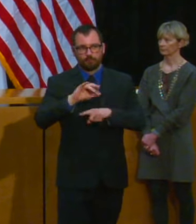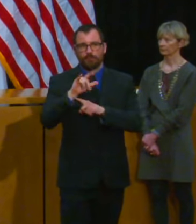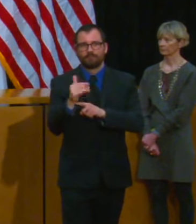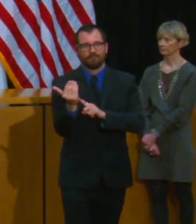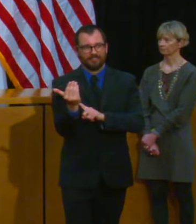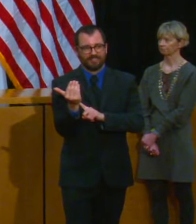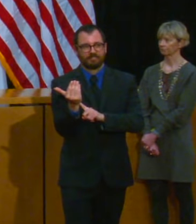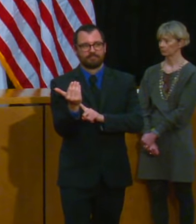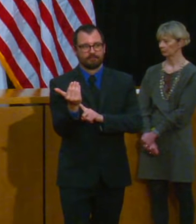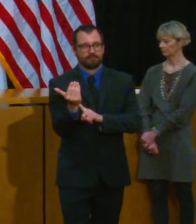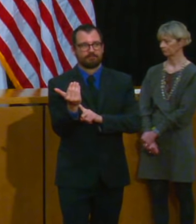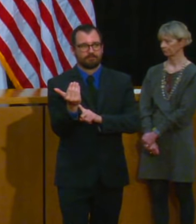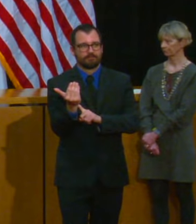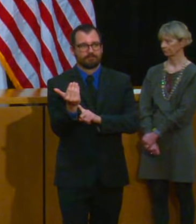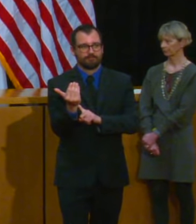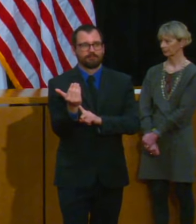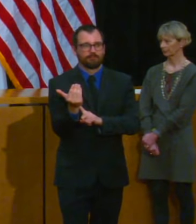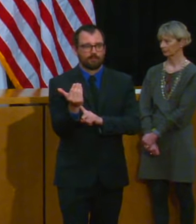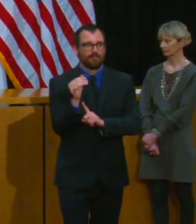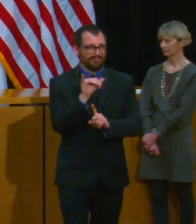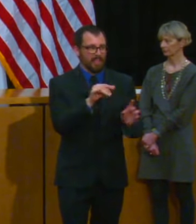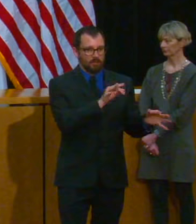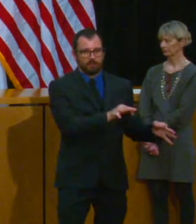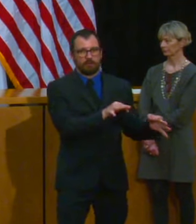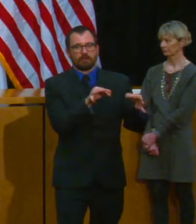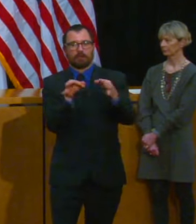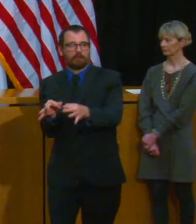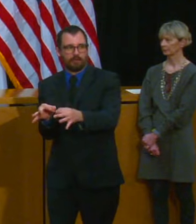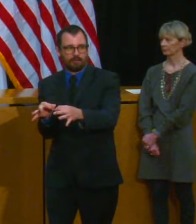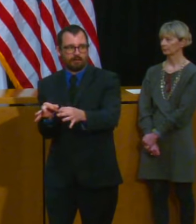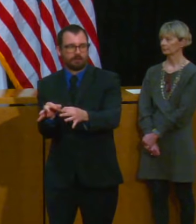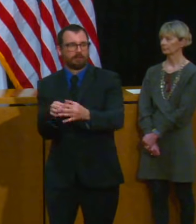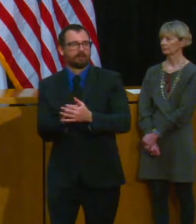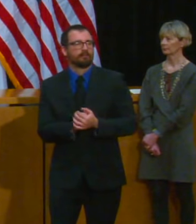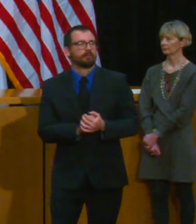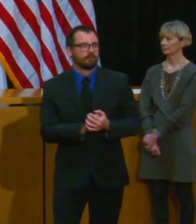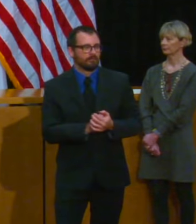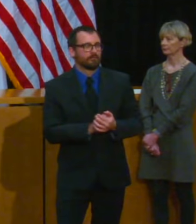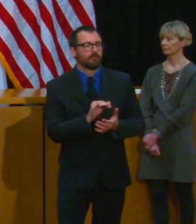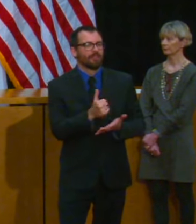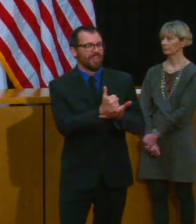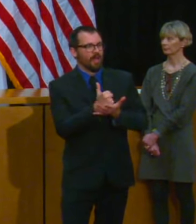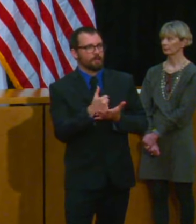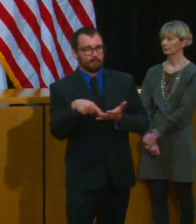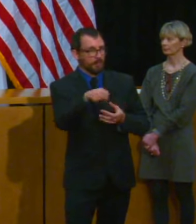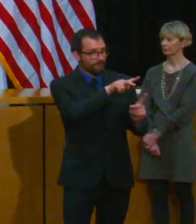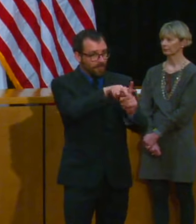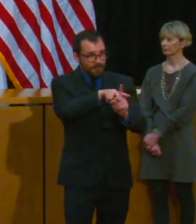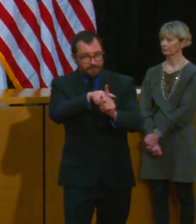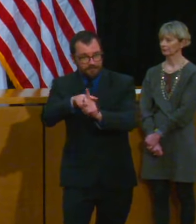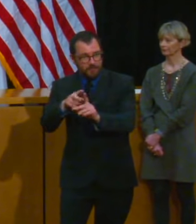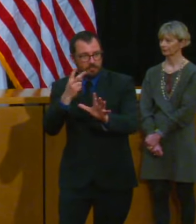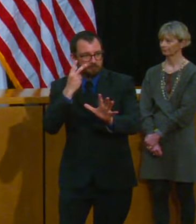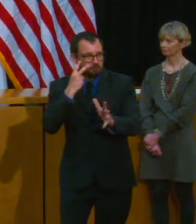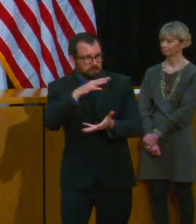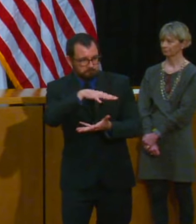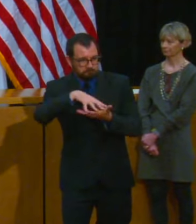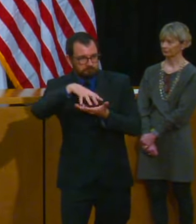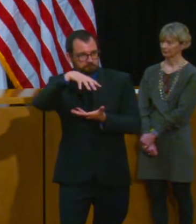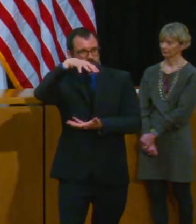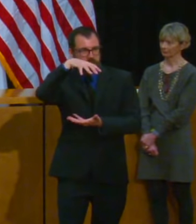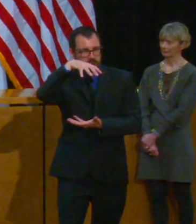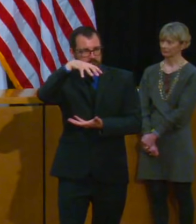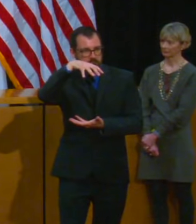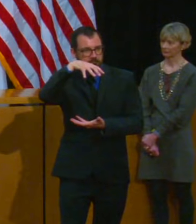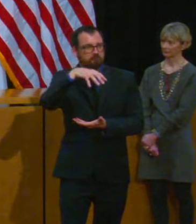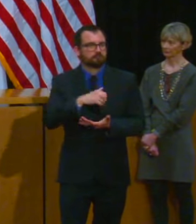on the transaction and be in a position by the end of, uh, June To say that we've, you know, done what we needed to do